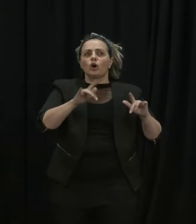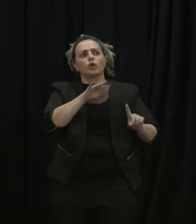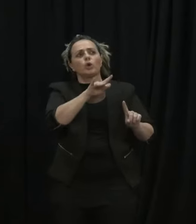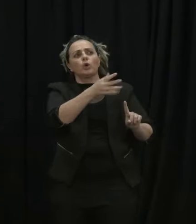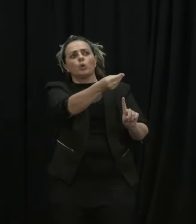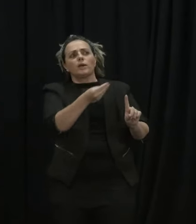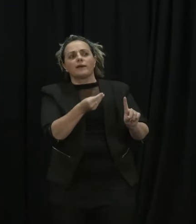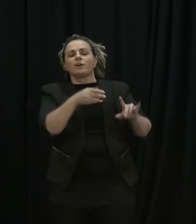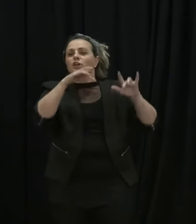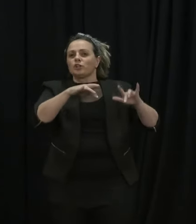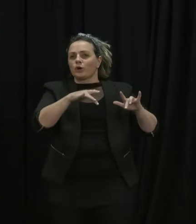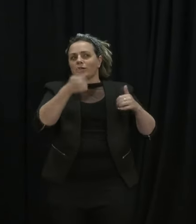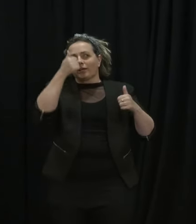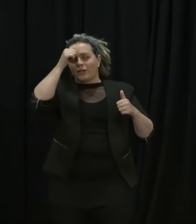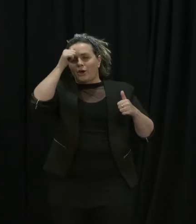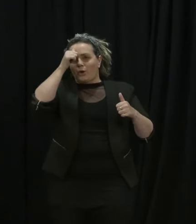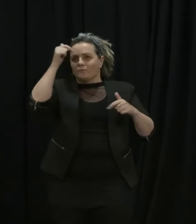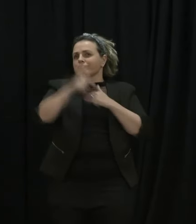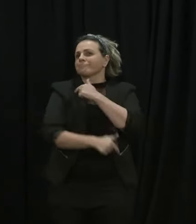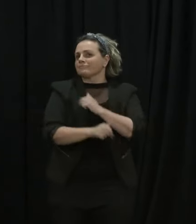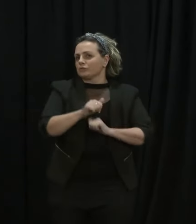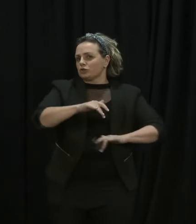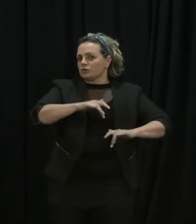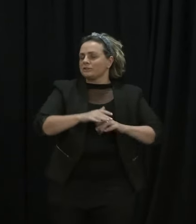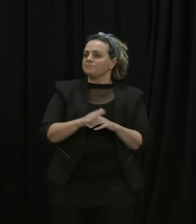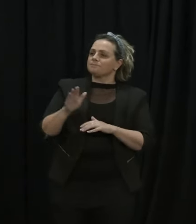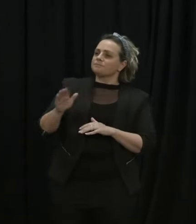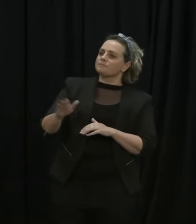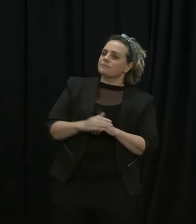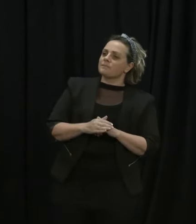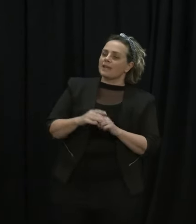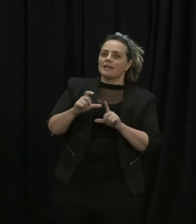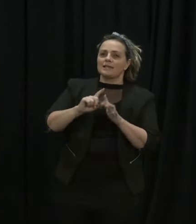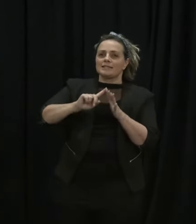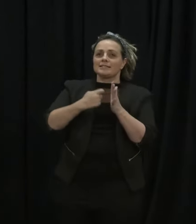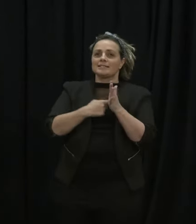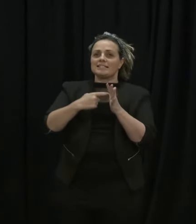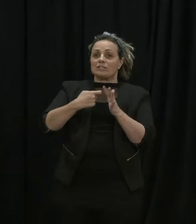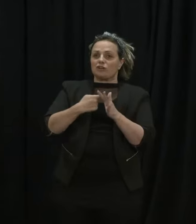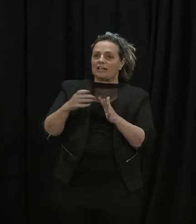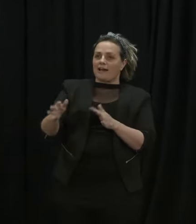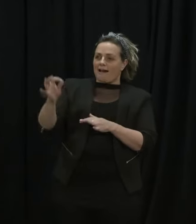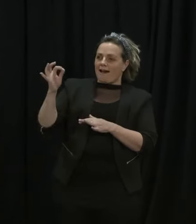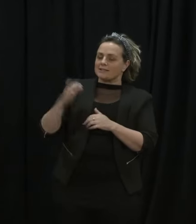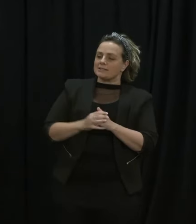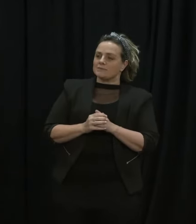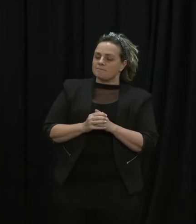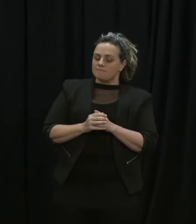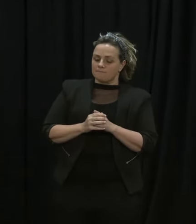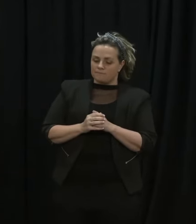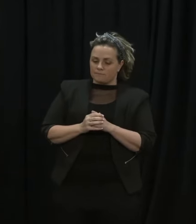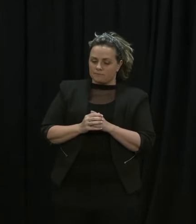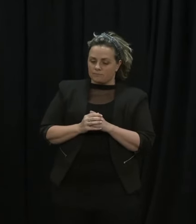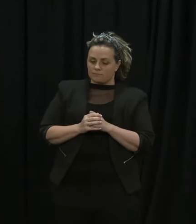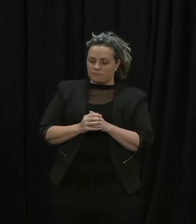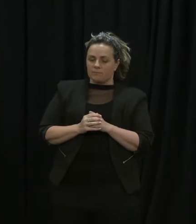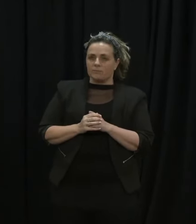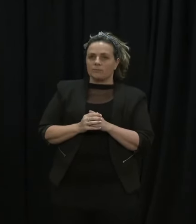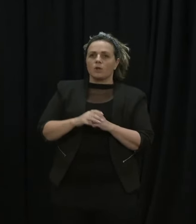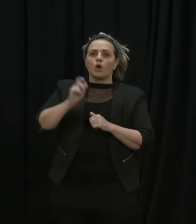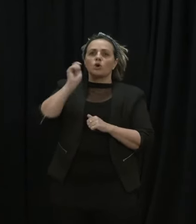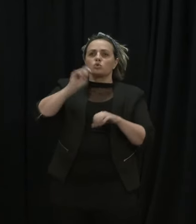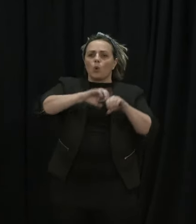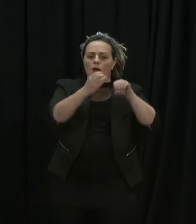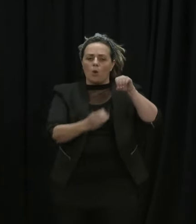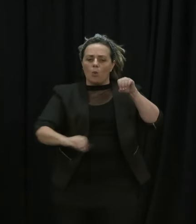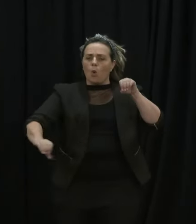able to be made yet. Derek, I'll let you do what would have been your other question too. I wanted to ask about how often is the wastewater testing